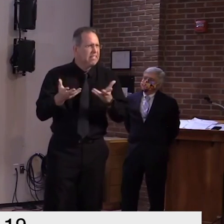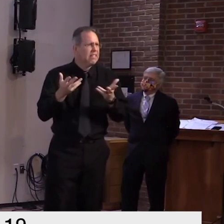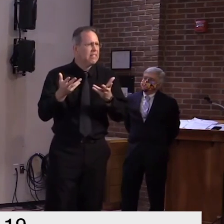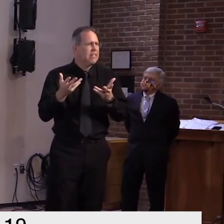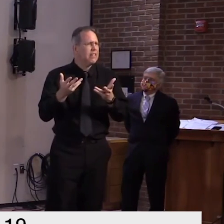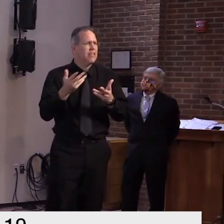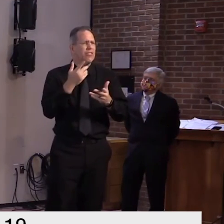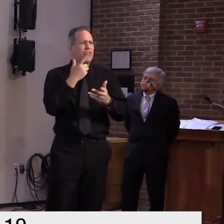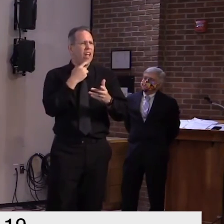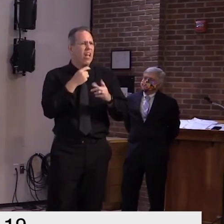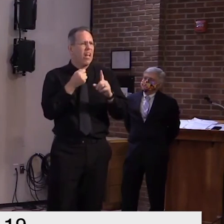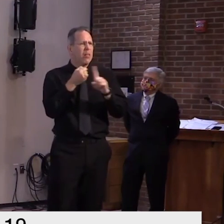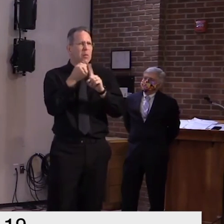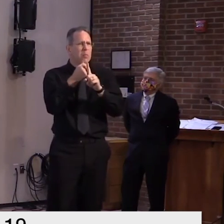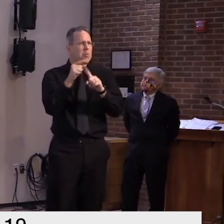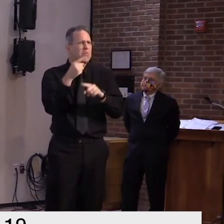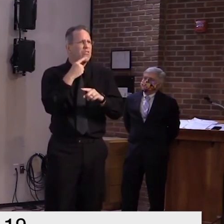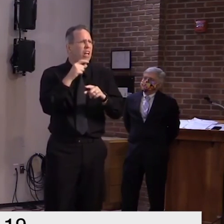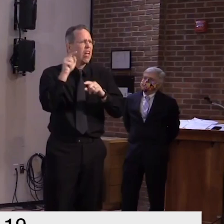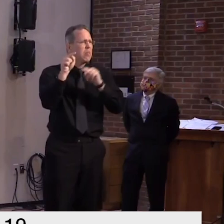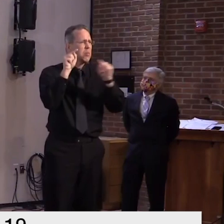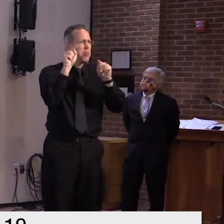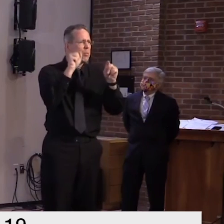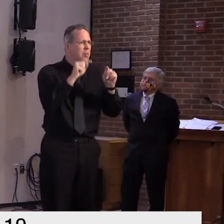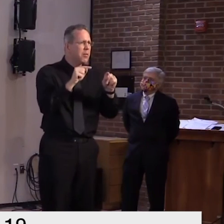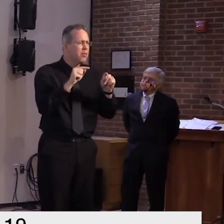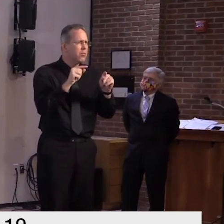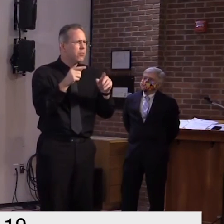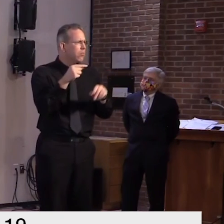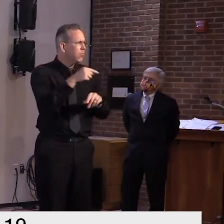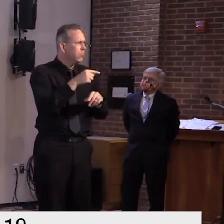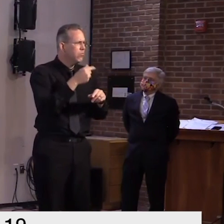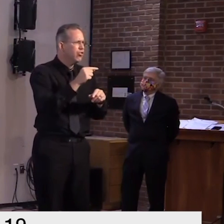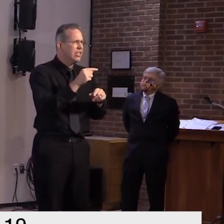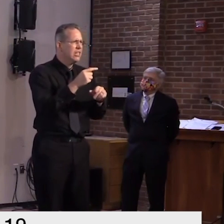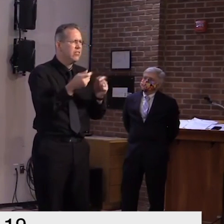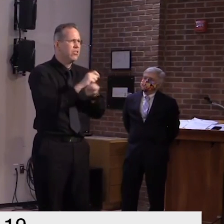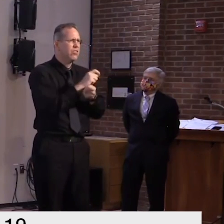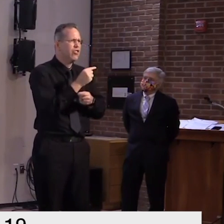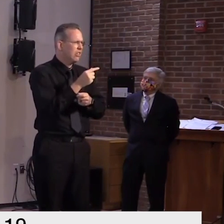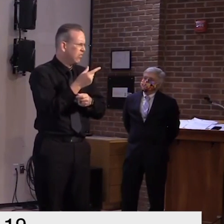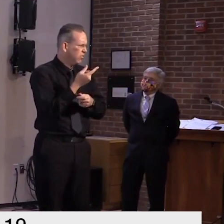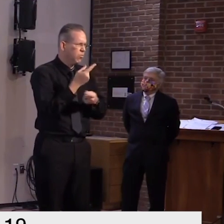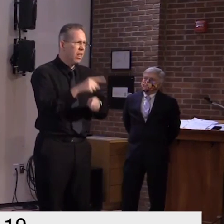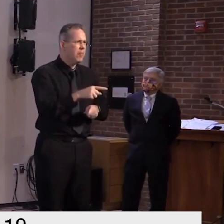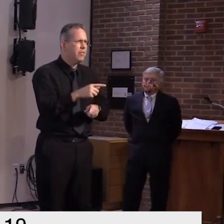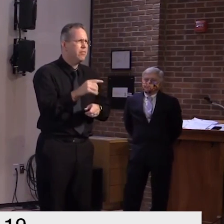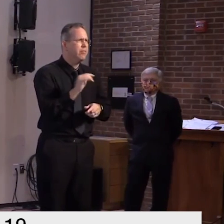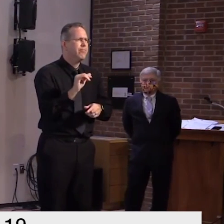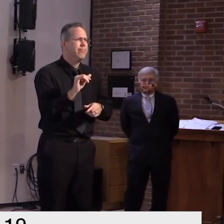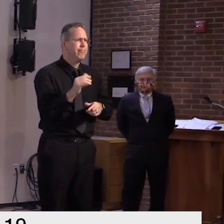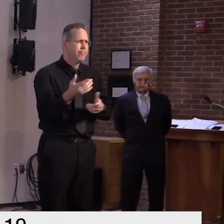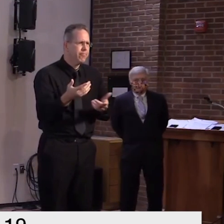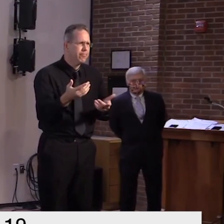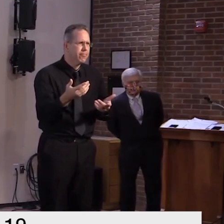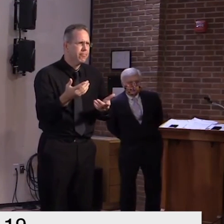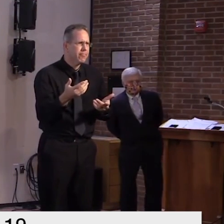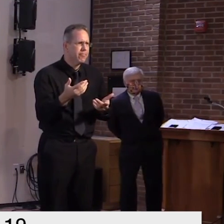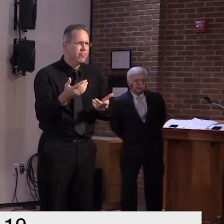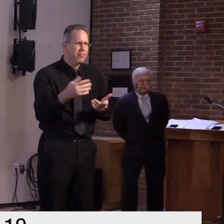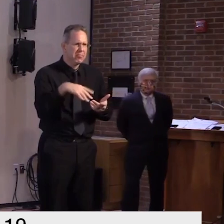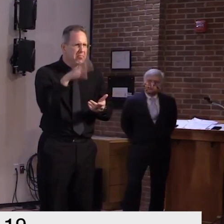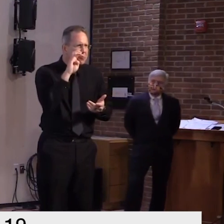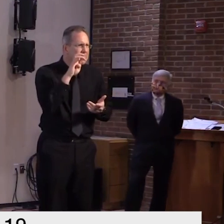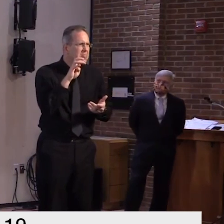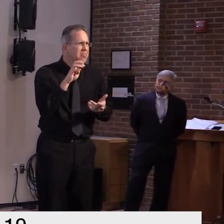to a bright green color meaning we were one of the only states that had a greater than 50 percent decrease in the number of cases and